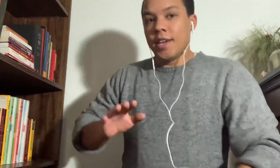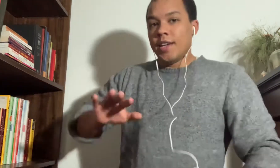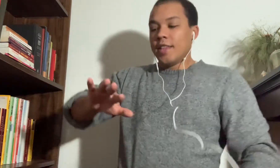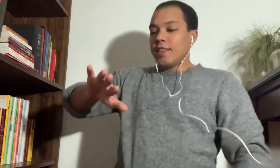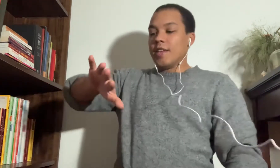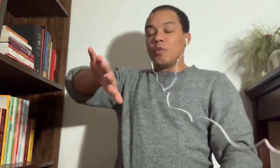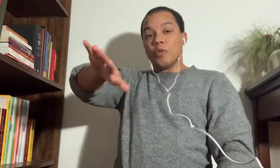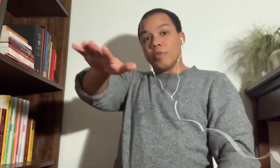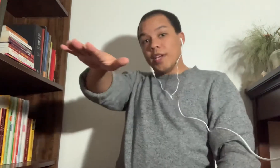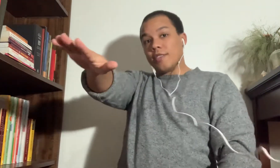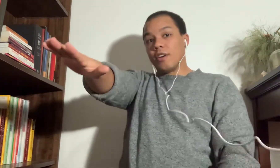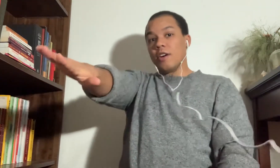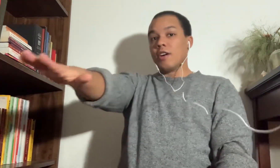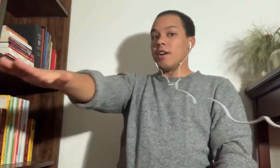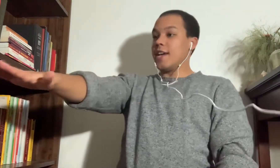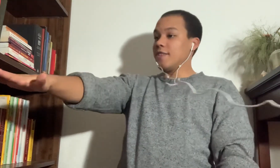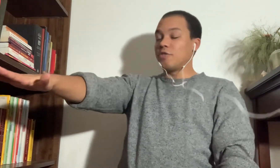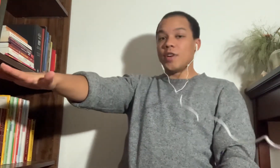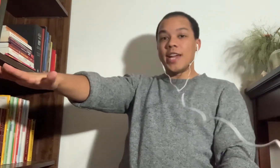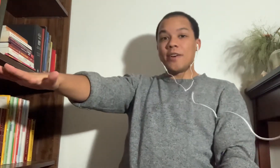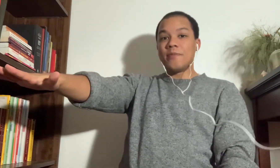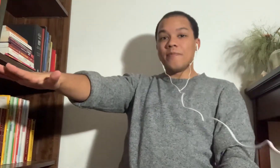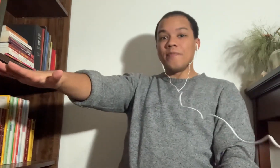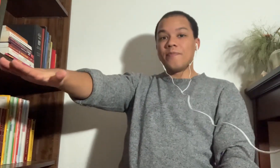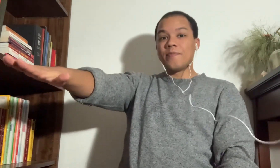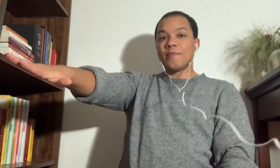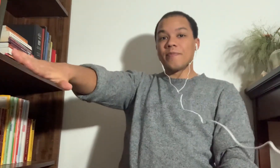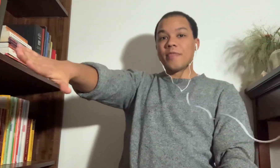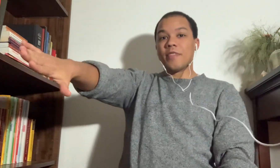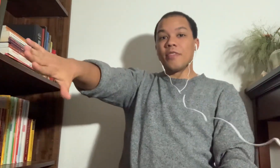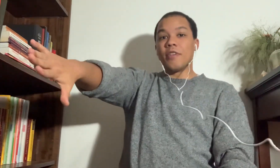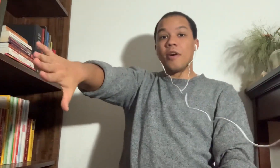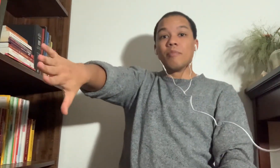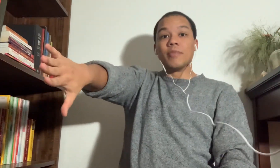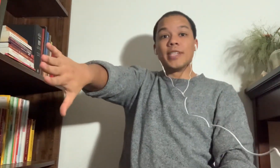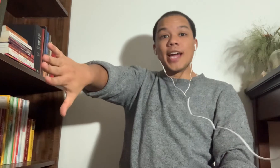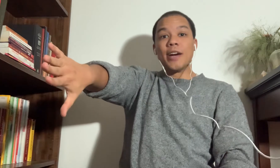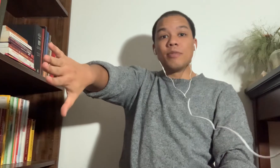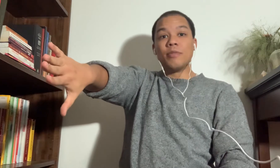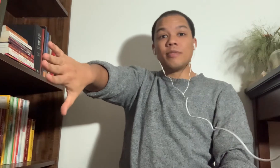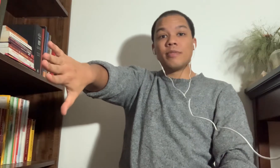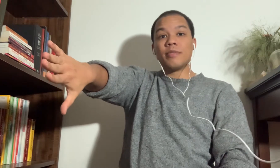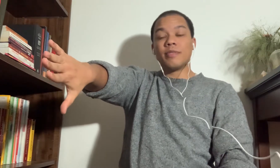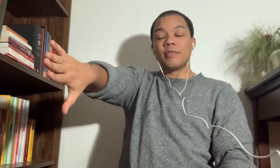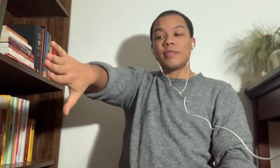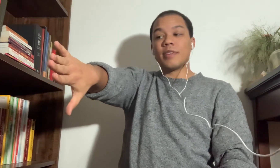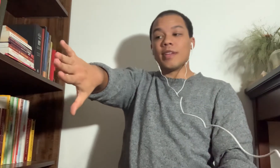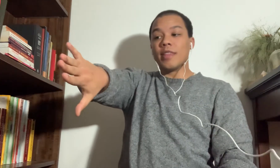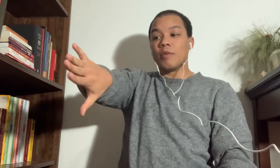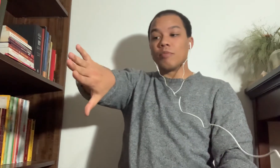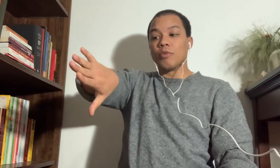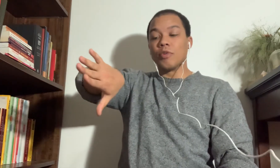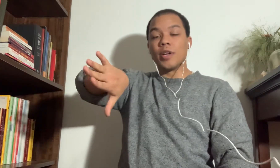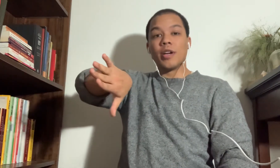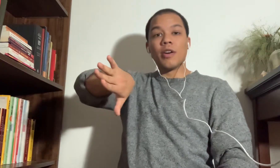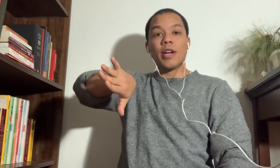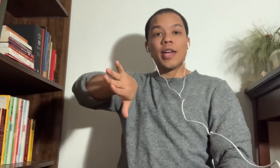Then we'll place our hand straight out. Thumb down. And then bring our hand